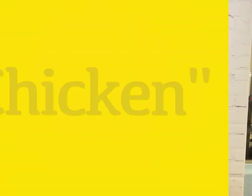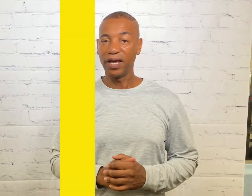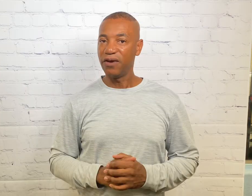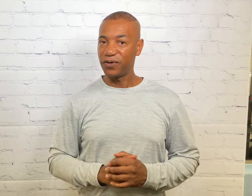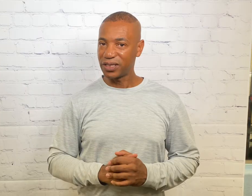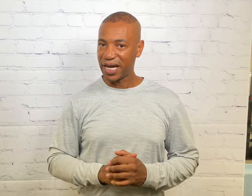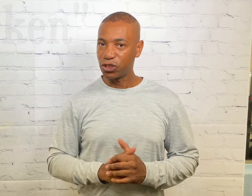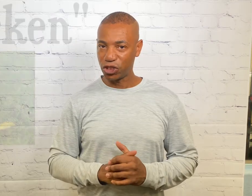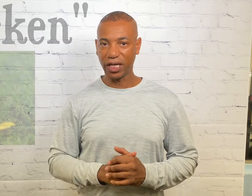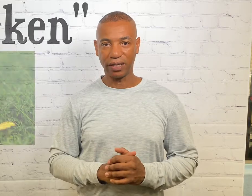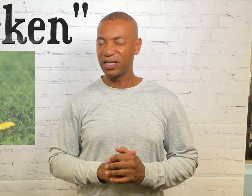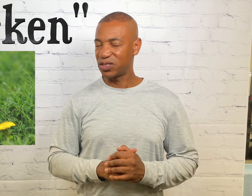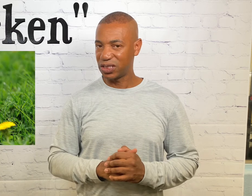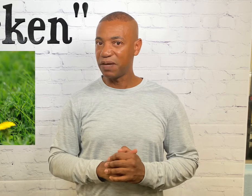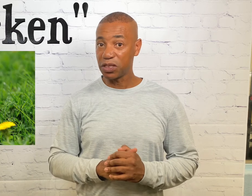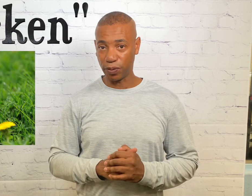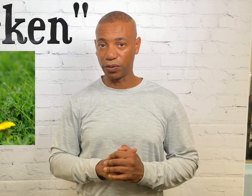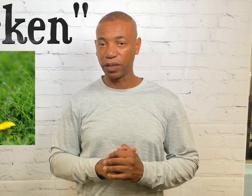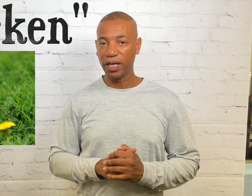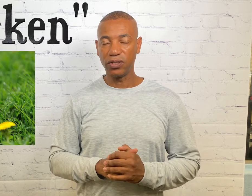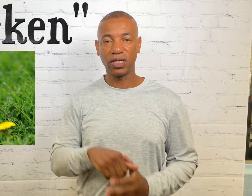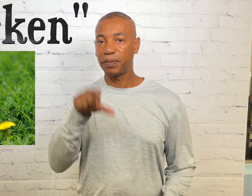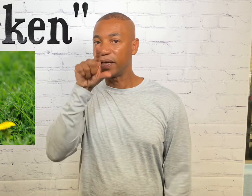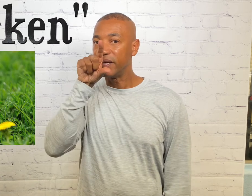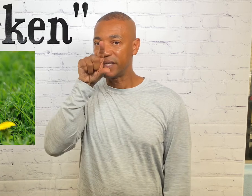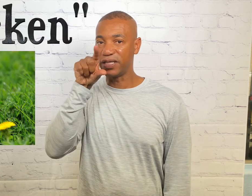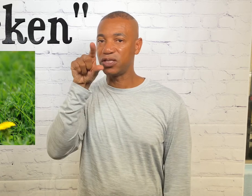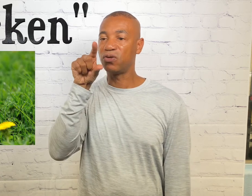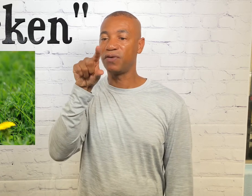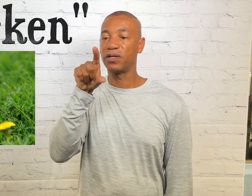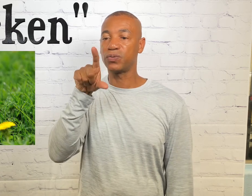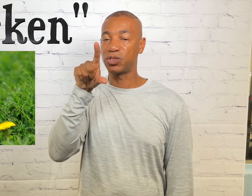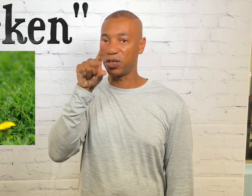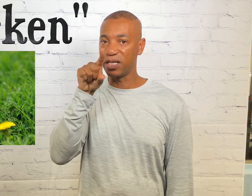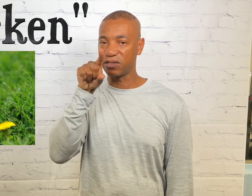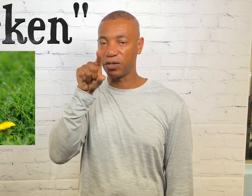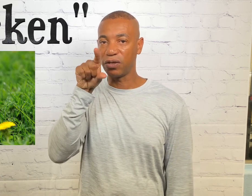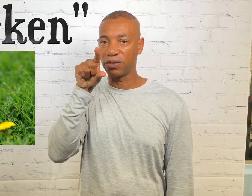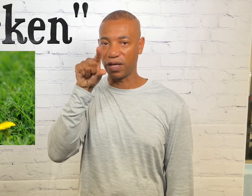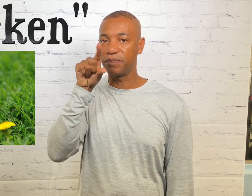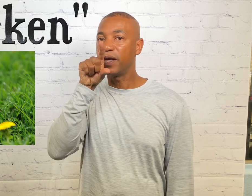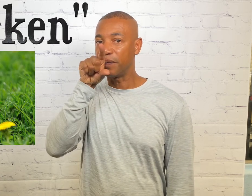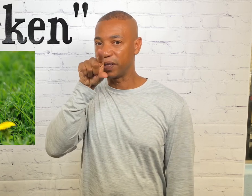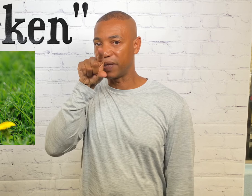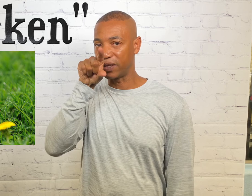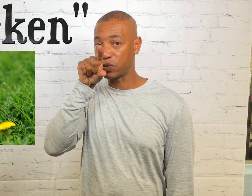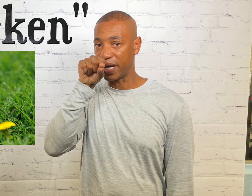For the sign chicken it's the same as bird. You simply take these two fingers which is your index finger and your thumb and bring them together twice.